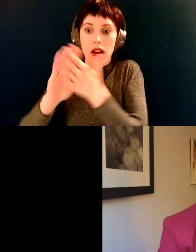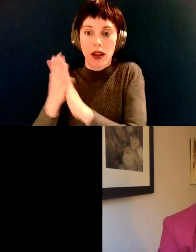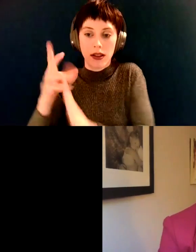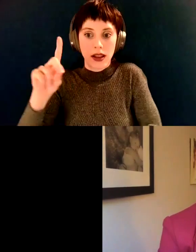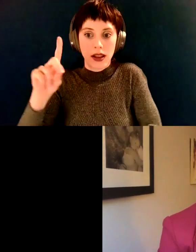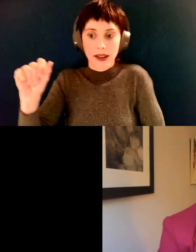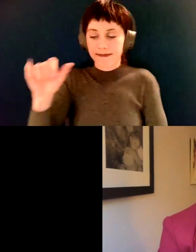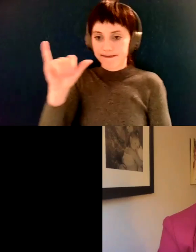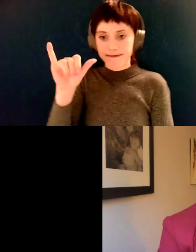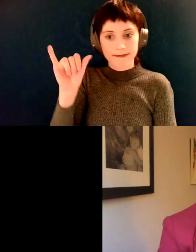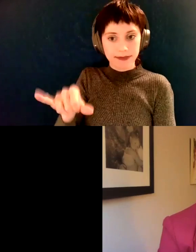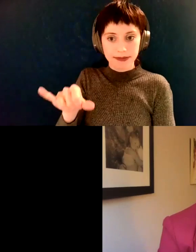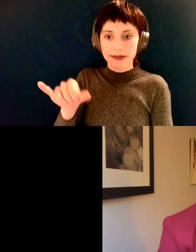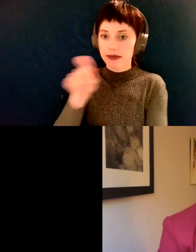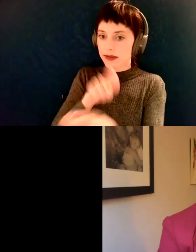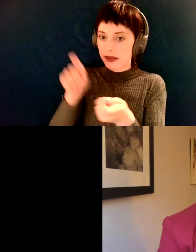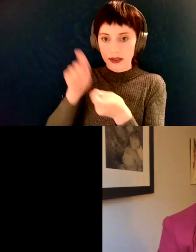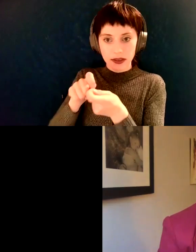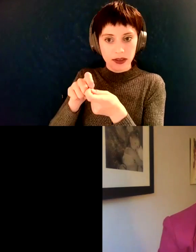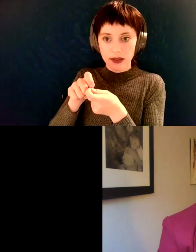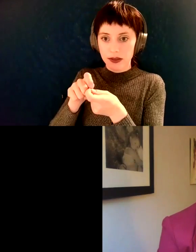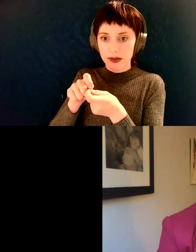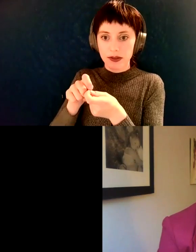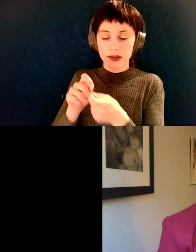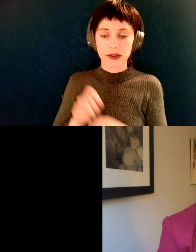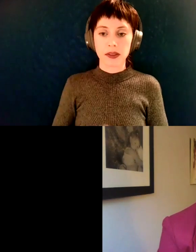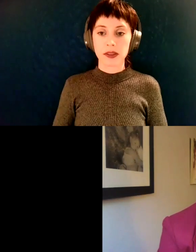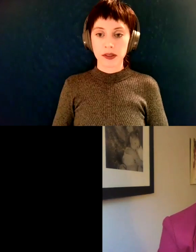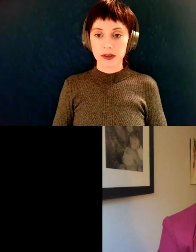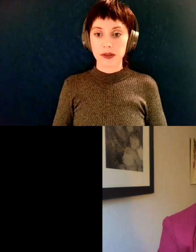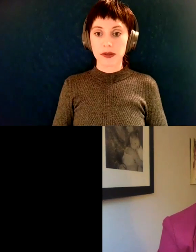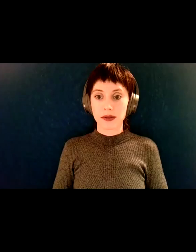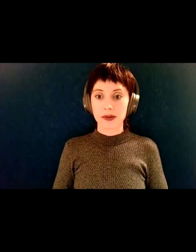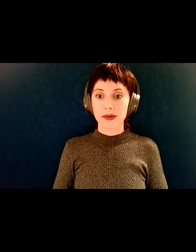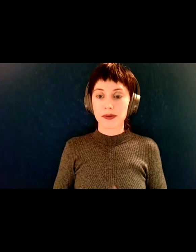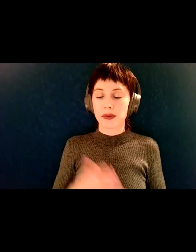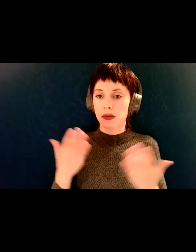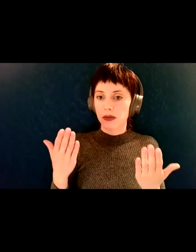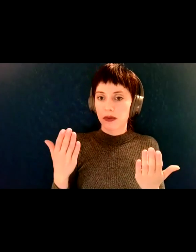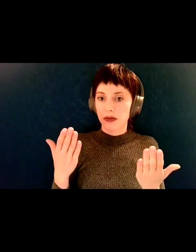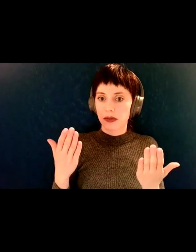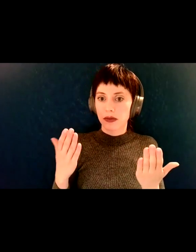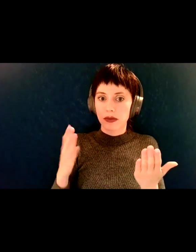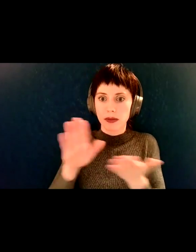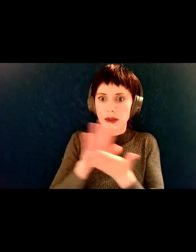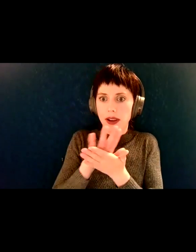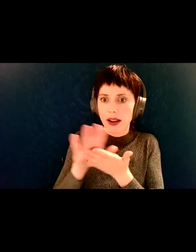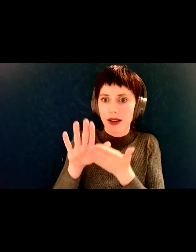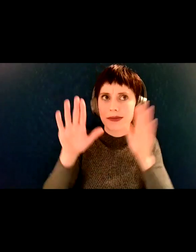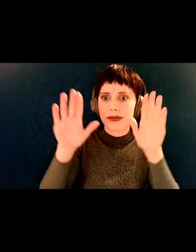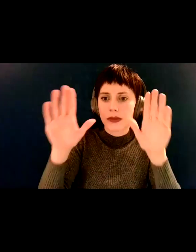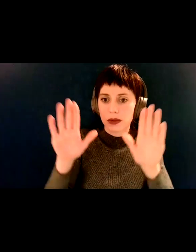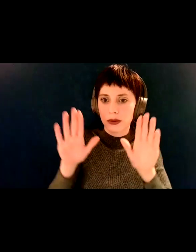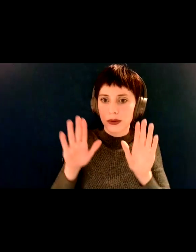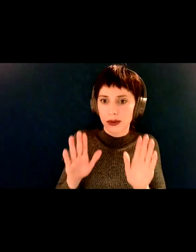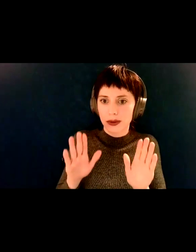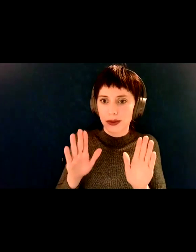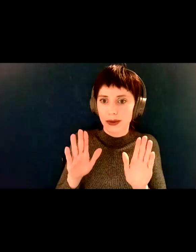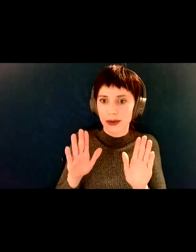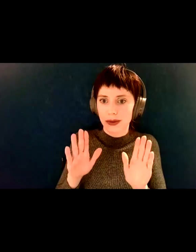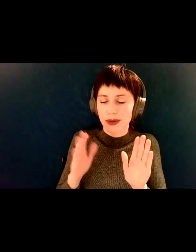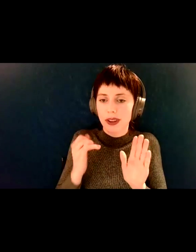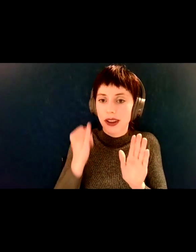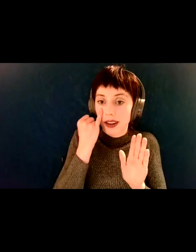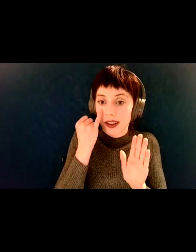you know, and, and so, um, wouldn't it be wonderful if having, uh, you know,